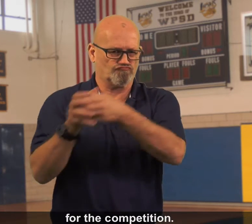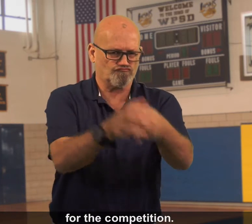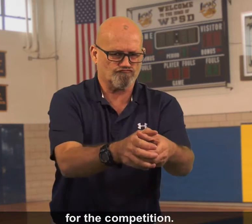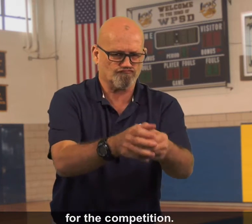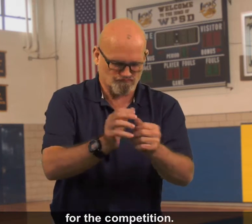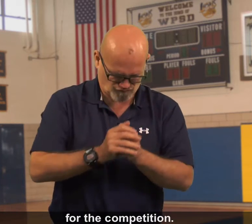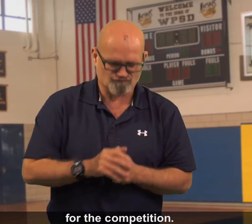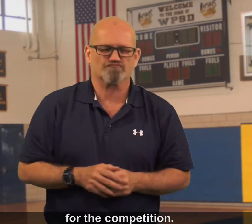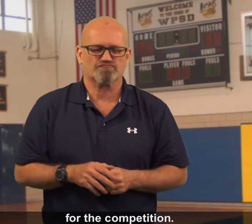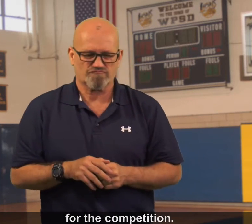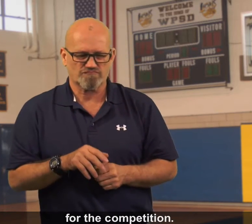competition.